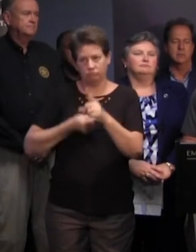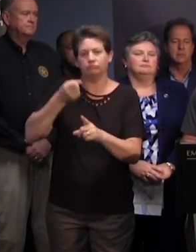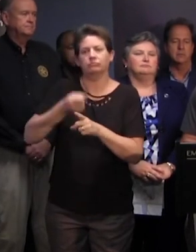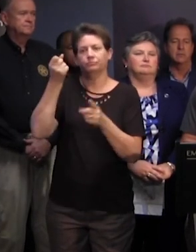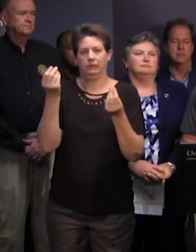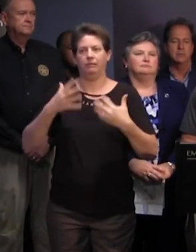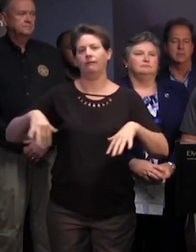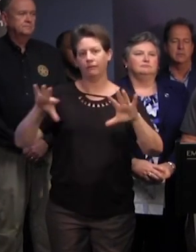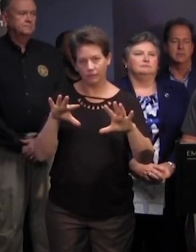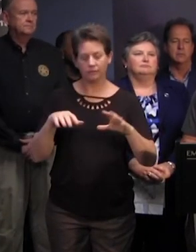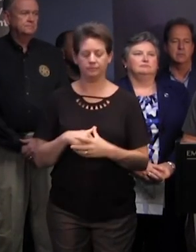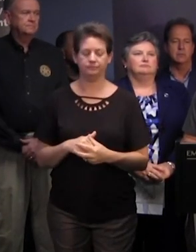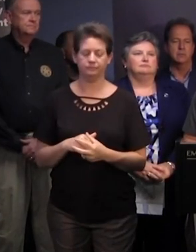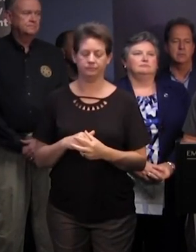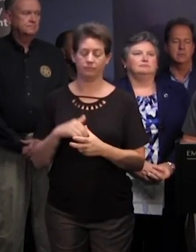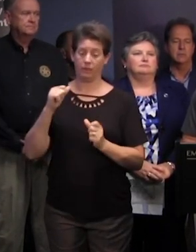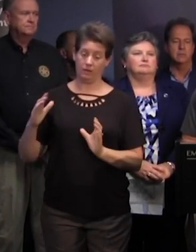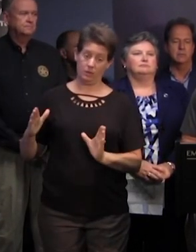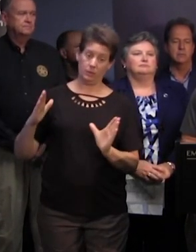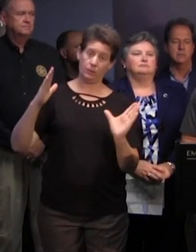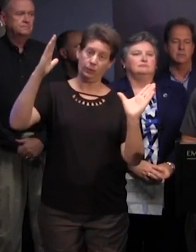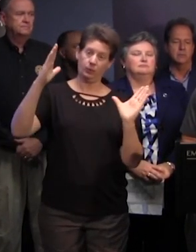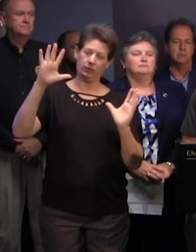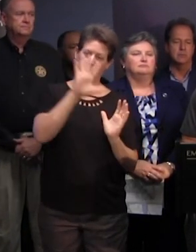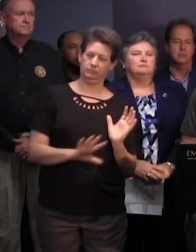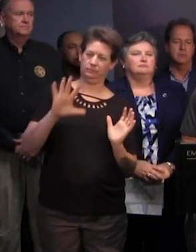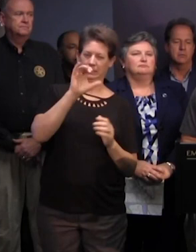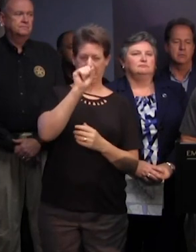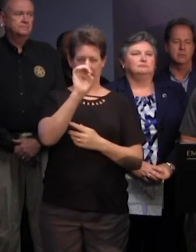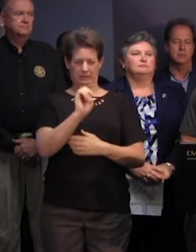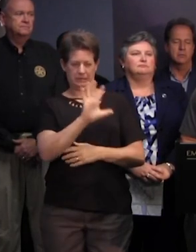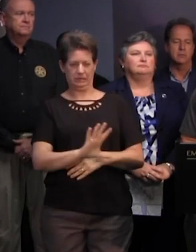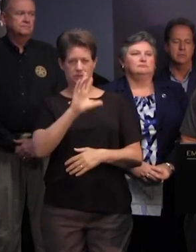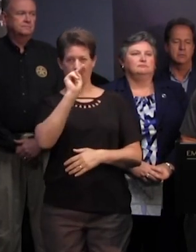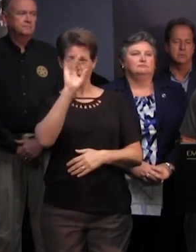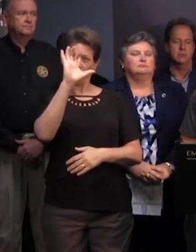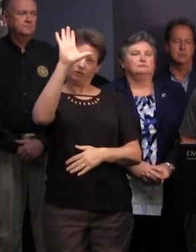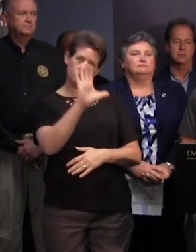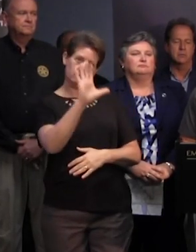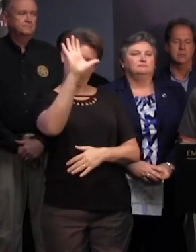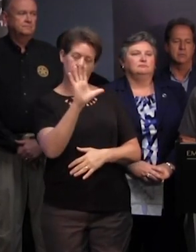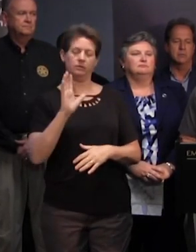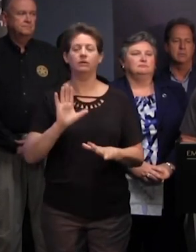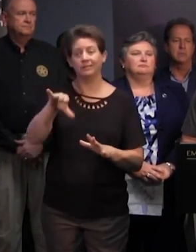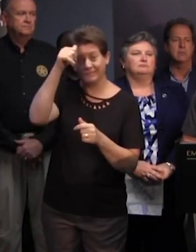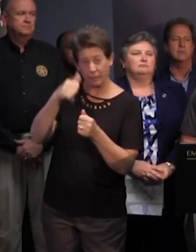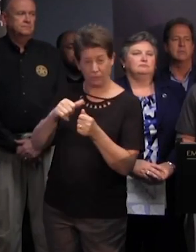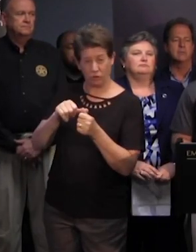while the track shows landfall across southeast north carolina it is very important to remember a couple of things